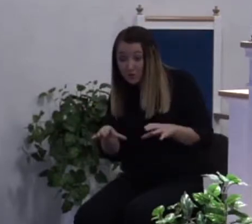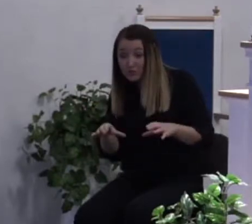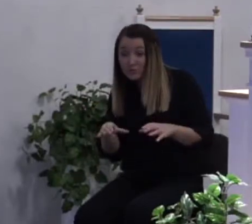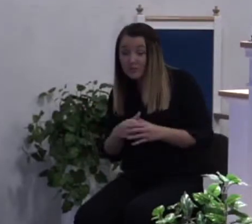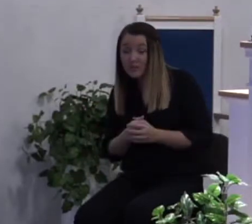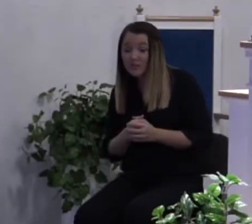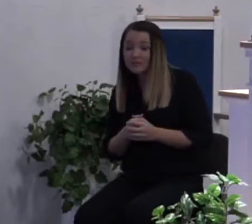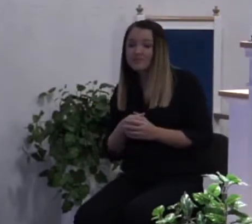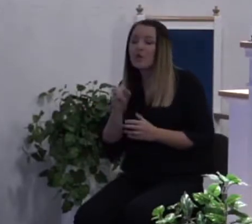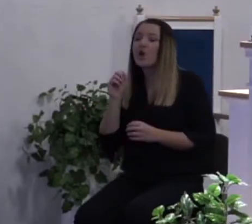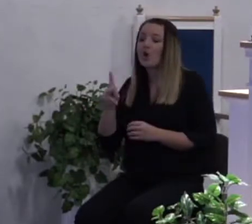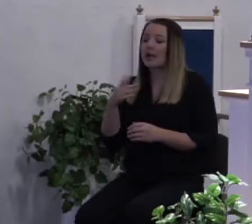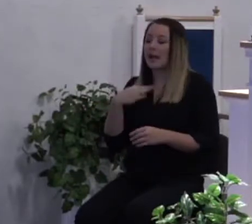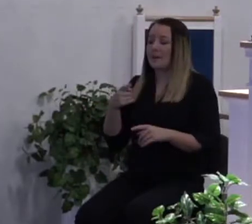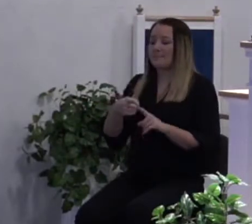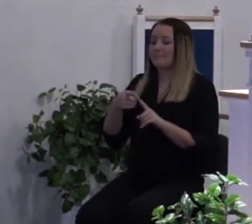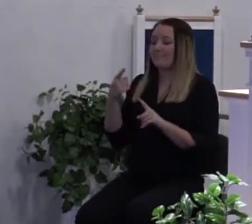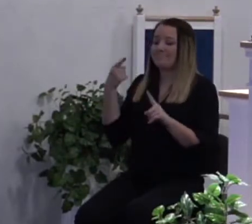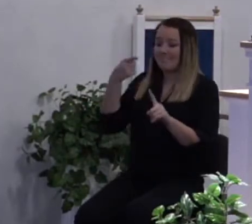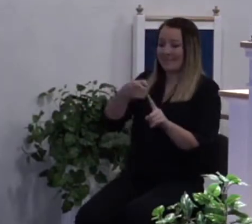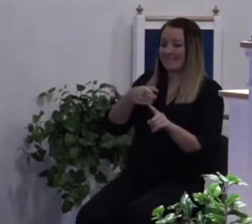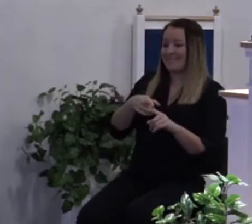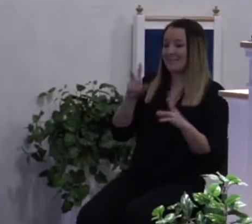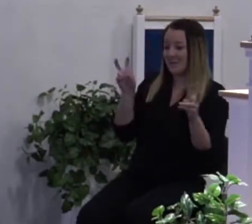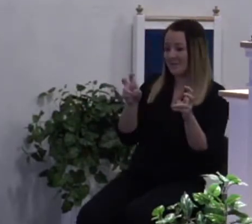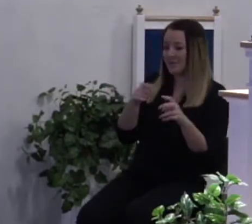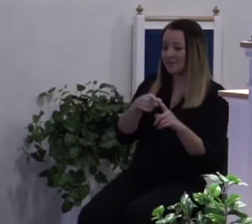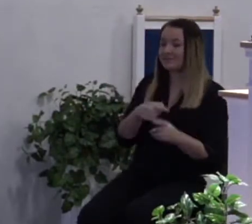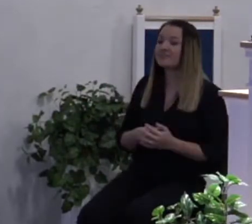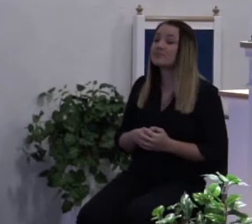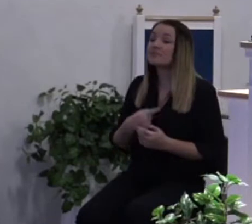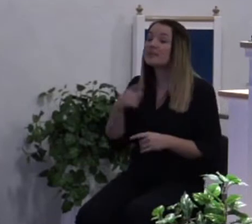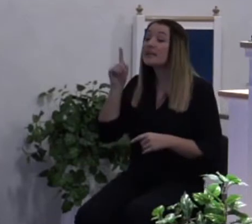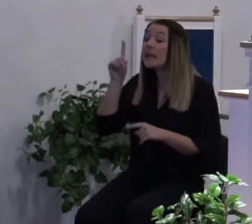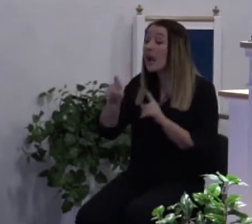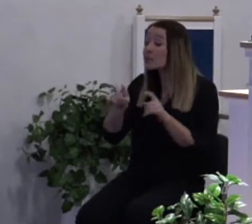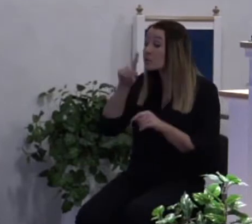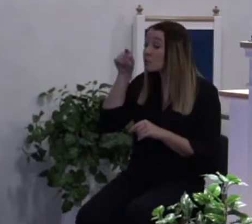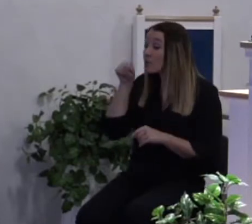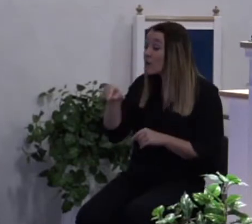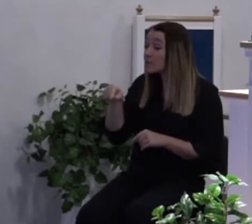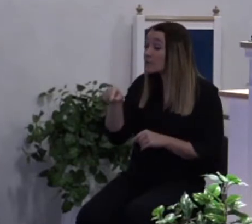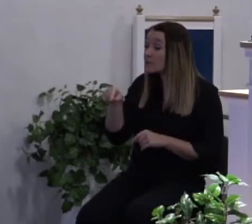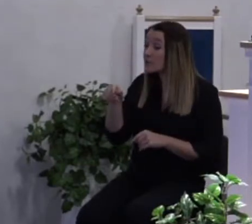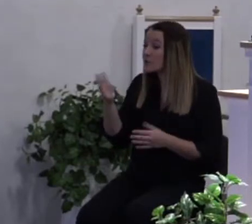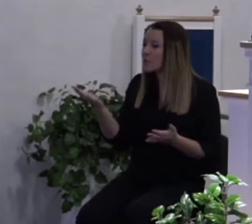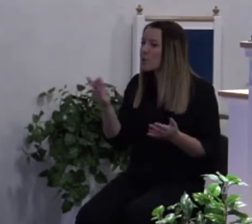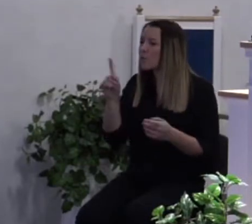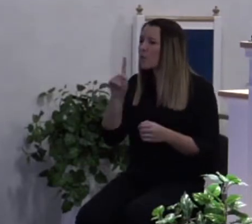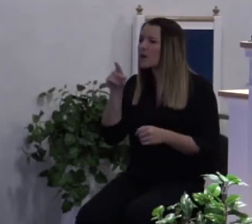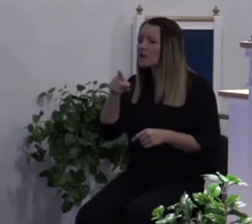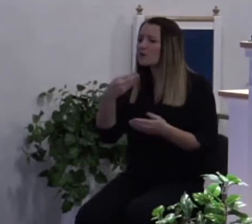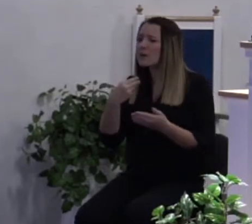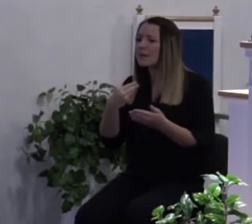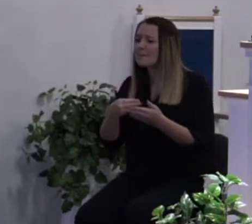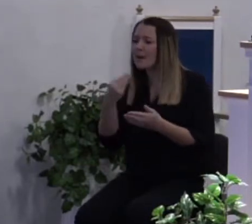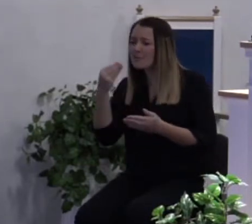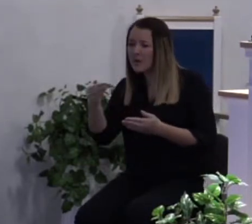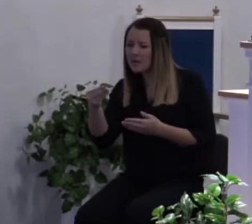All right, I'm going to get back to the subject. He asked a question, wherefore do you spend money for that which is